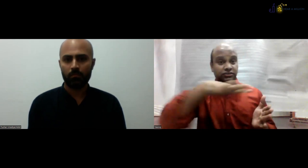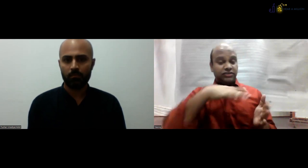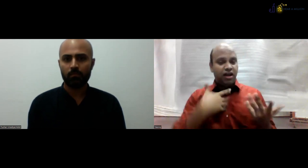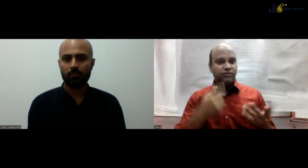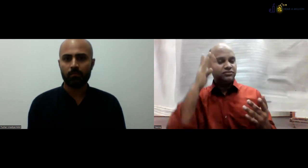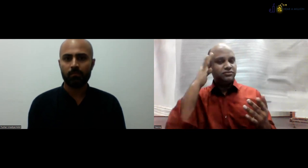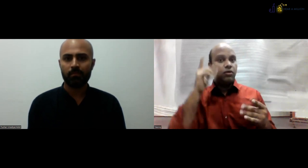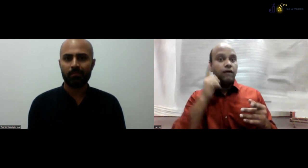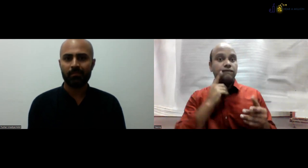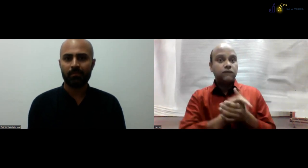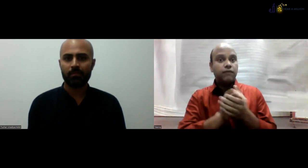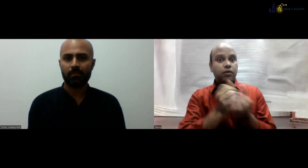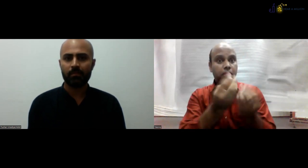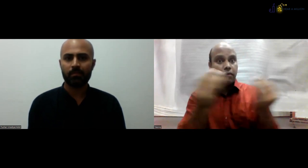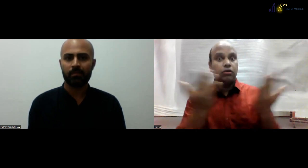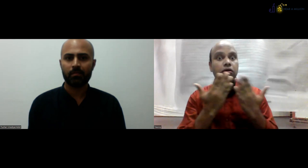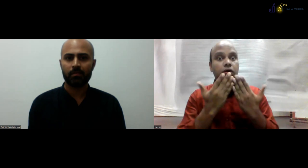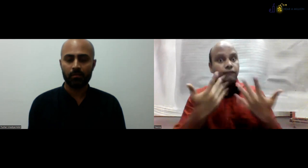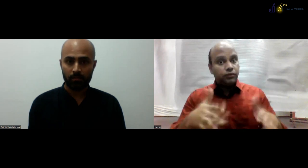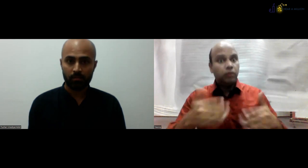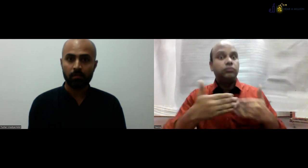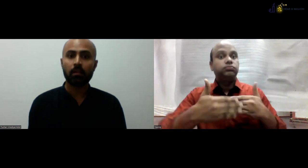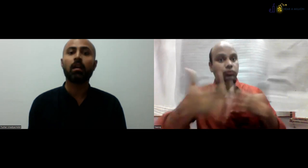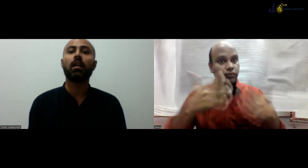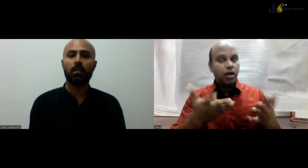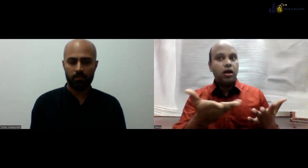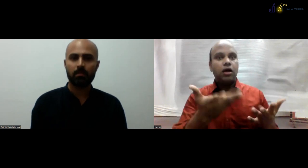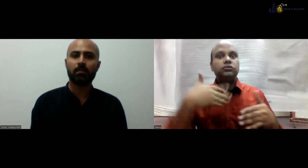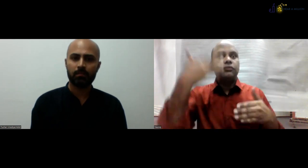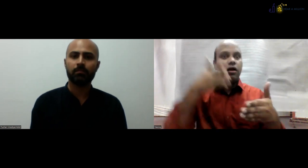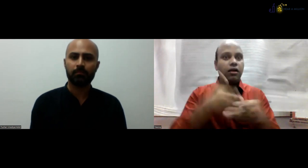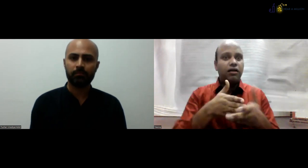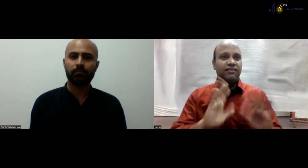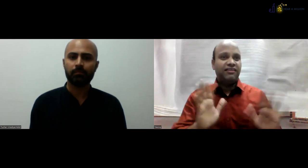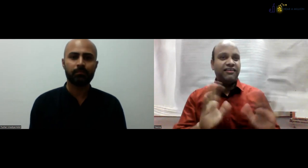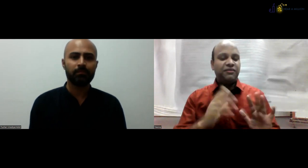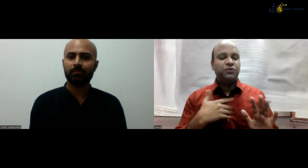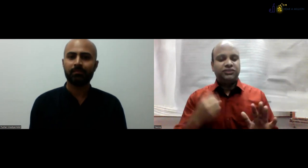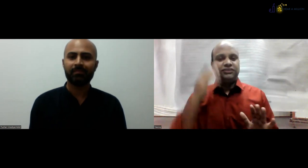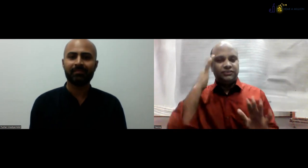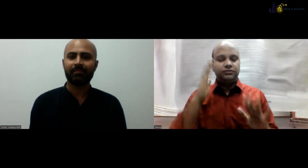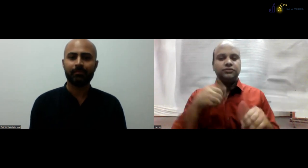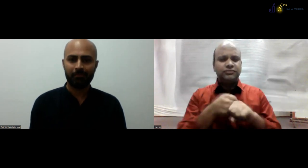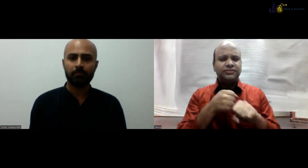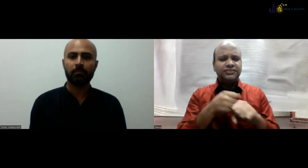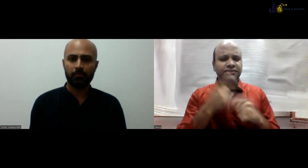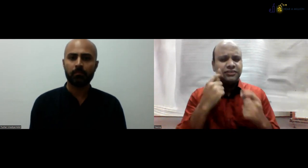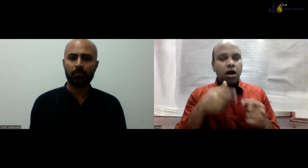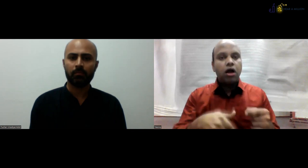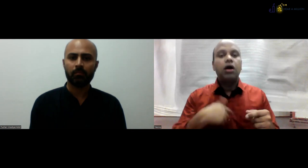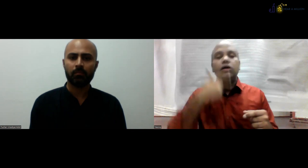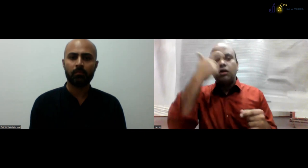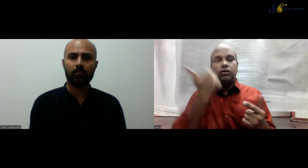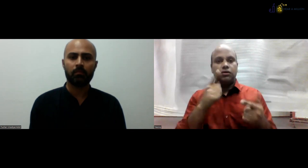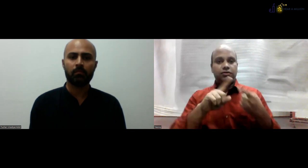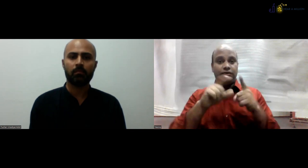are still fighting for this thing. But in our, in here in Rajasthan, there are still people who have studied. They don't want to